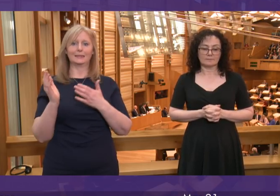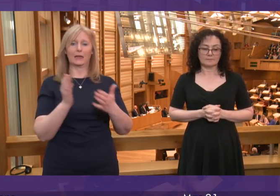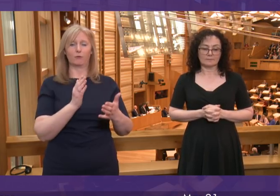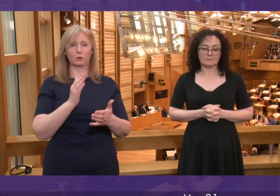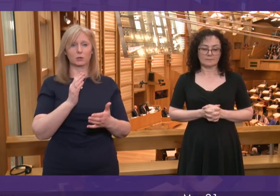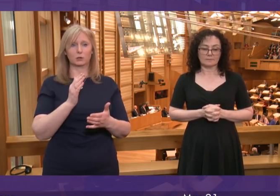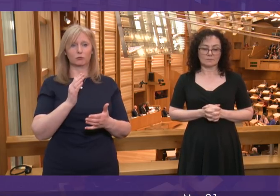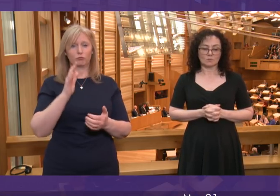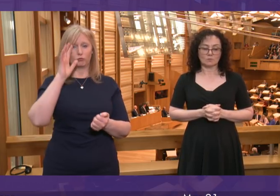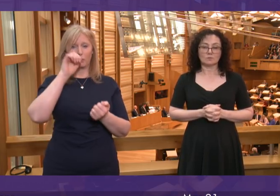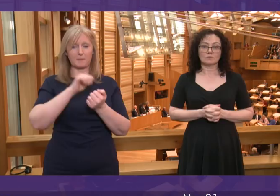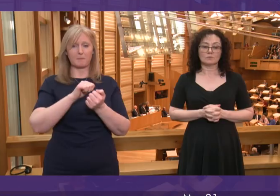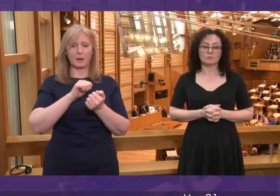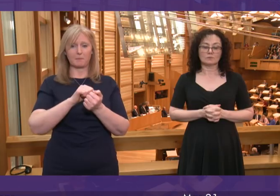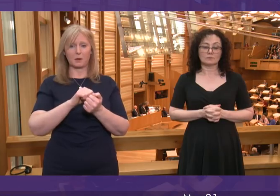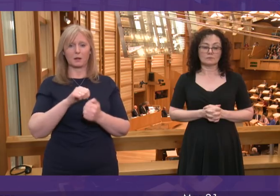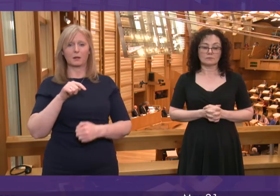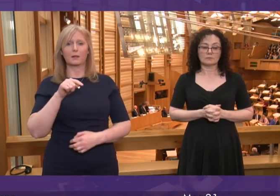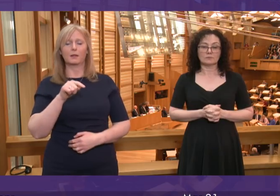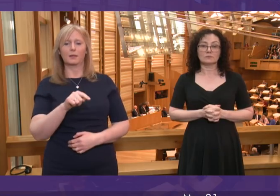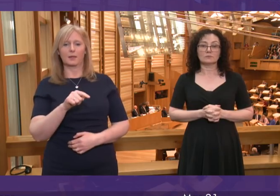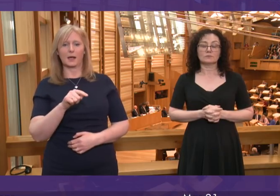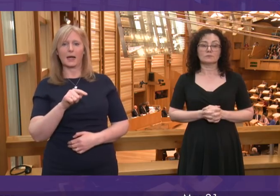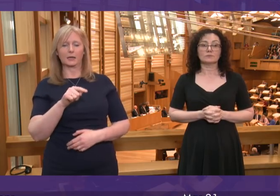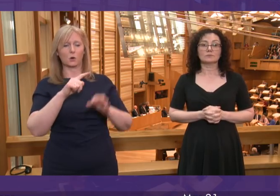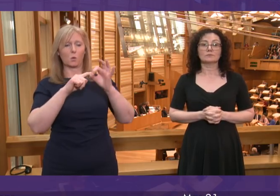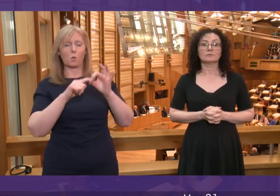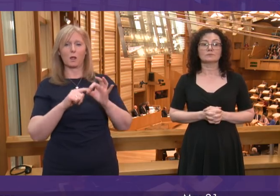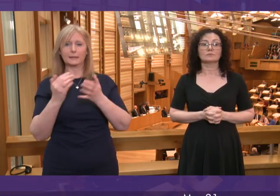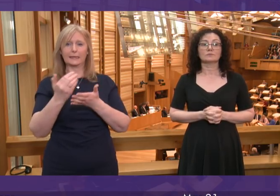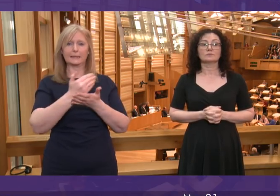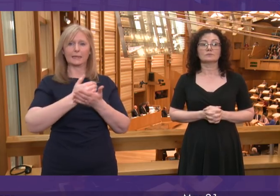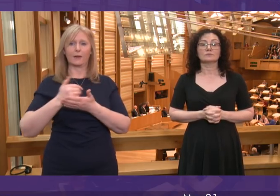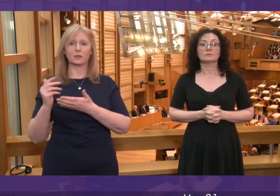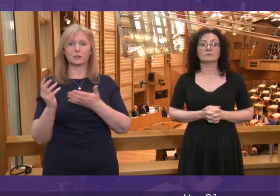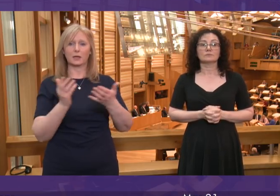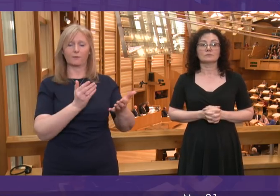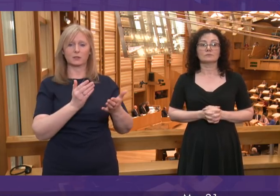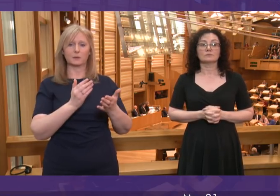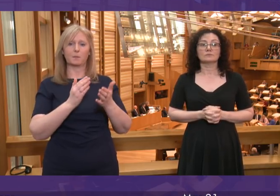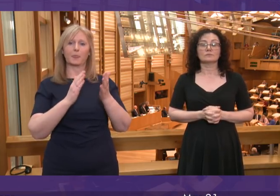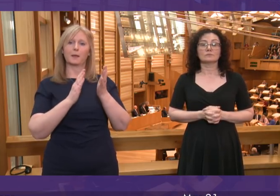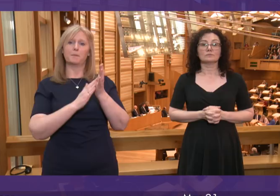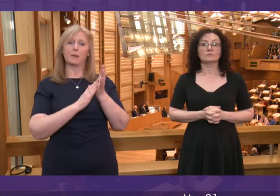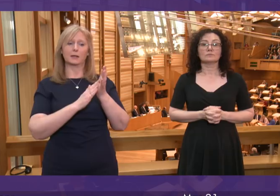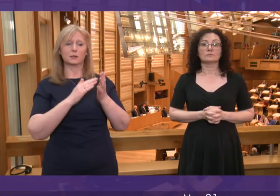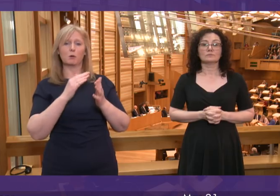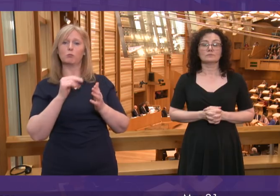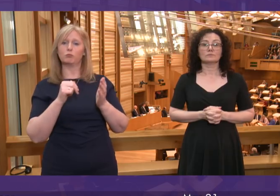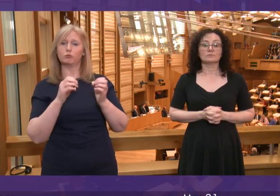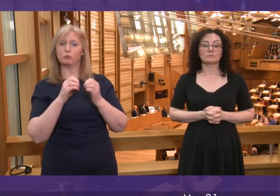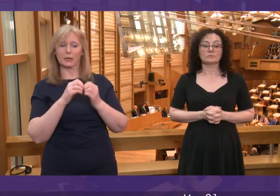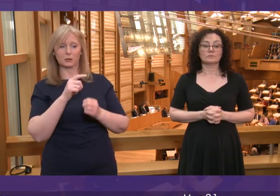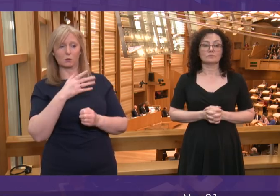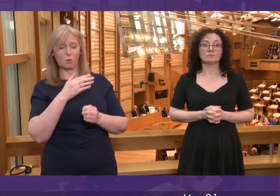recall was on clinical grounds to make sure a quality and safe service. If Miles Briggs would like to give